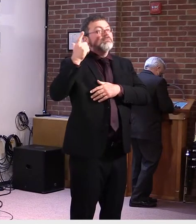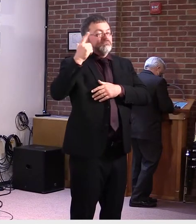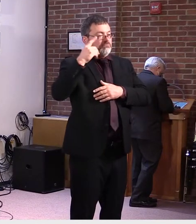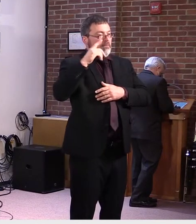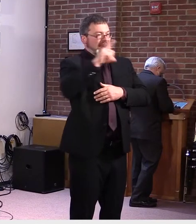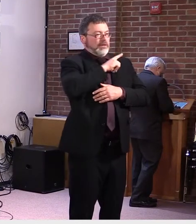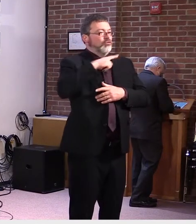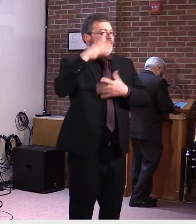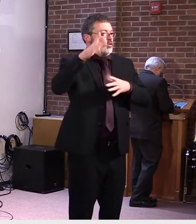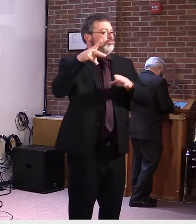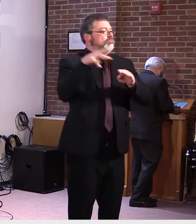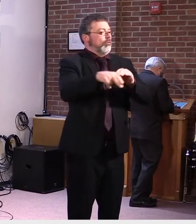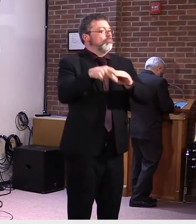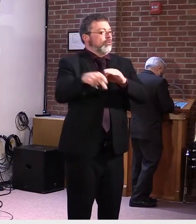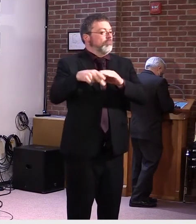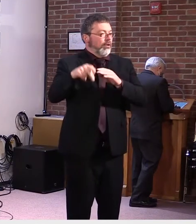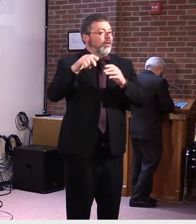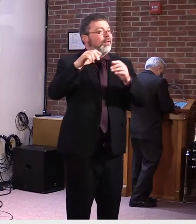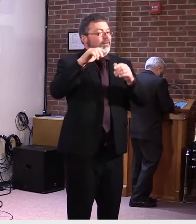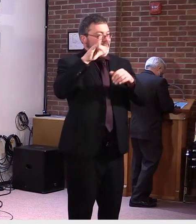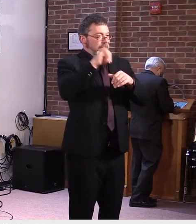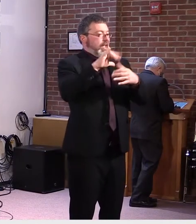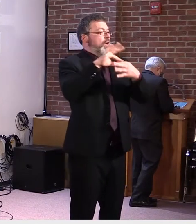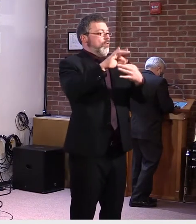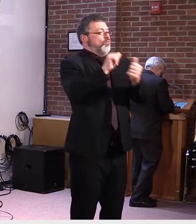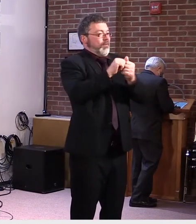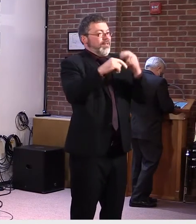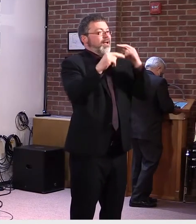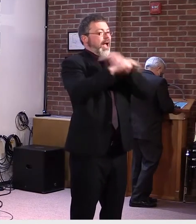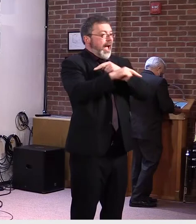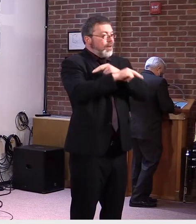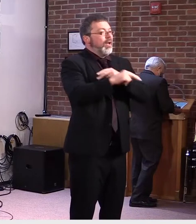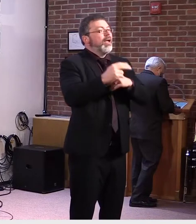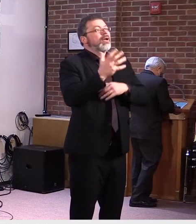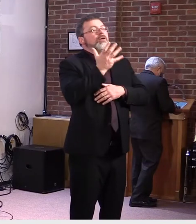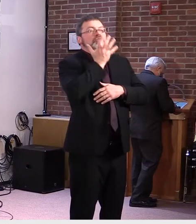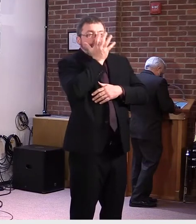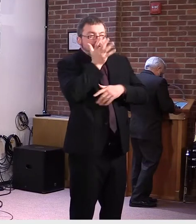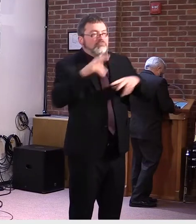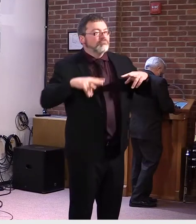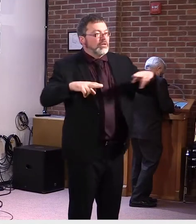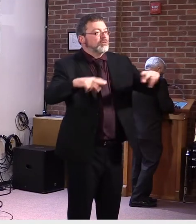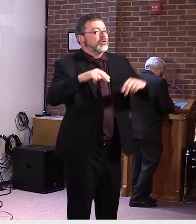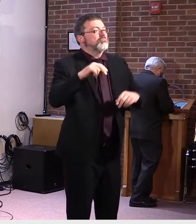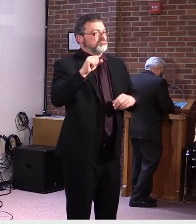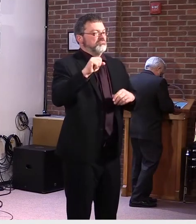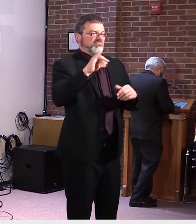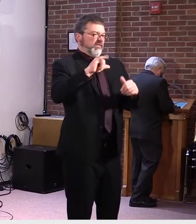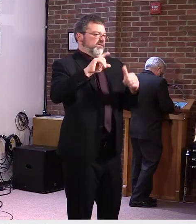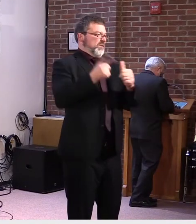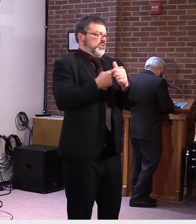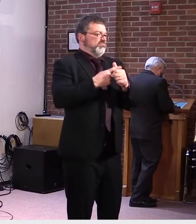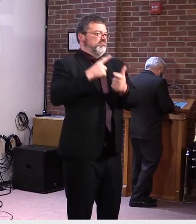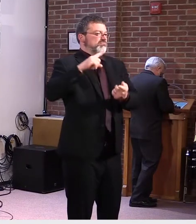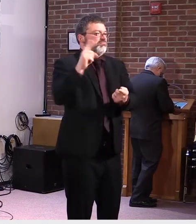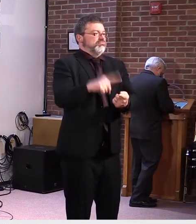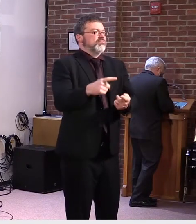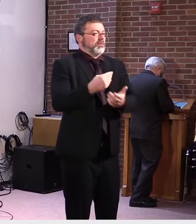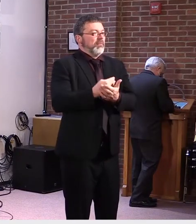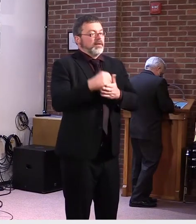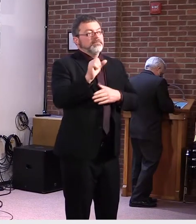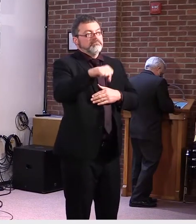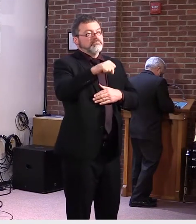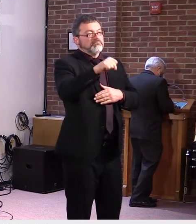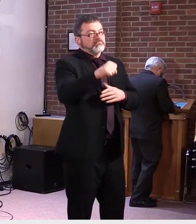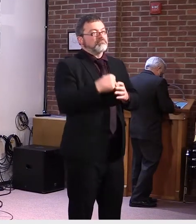on our state highways and roadside mowing was the first to go. Um, hopefully, stay tuned. hopefully we'll be able